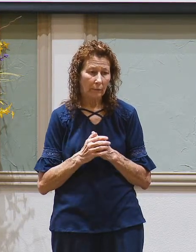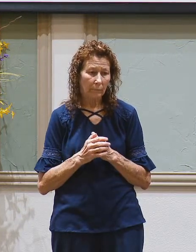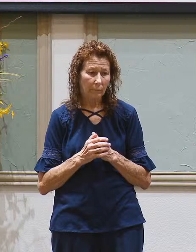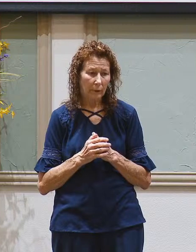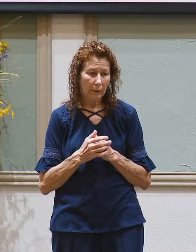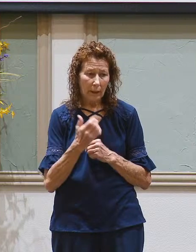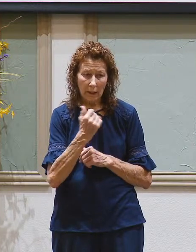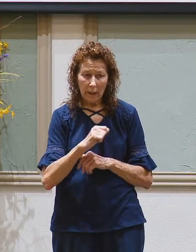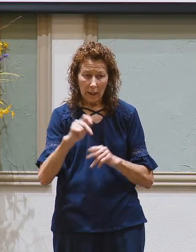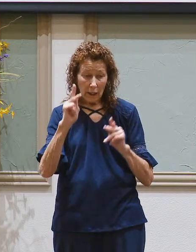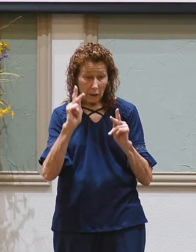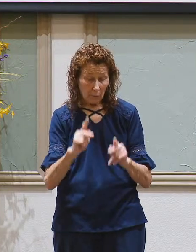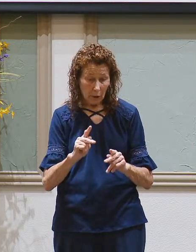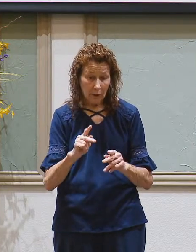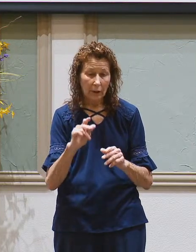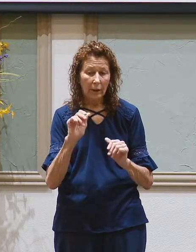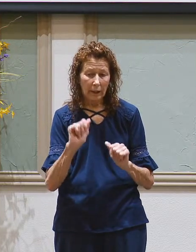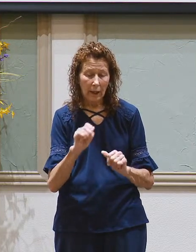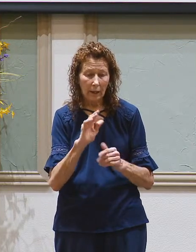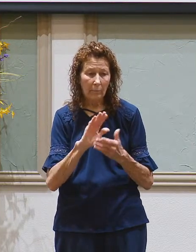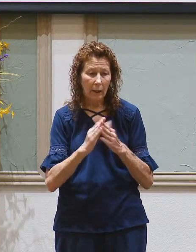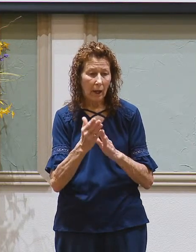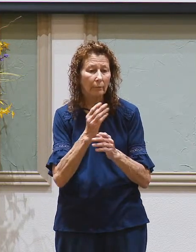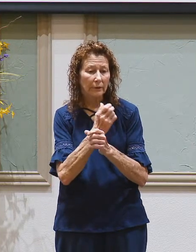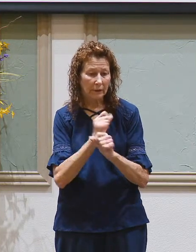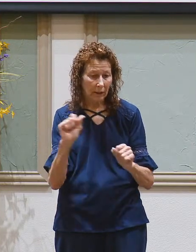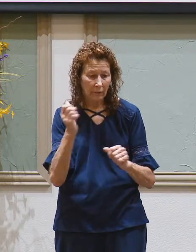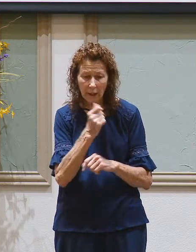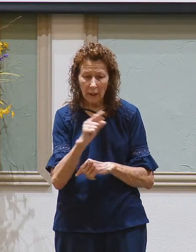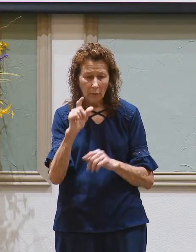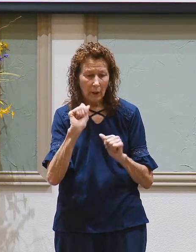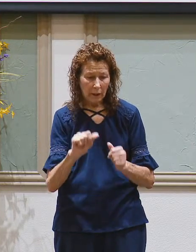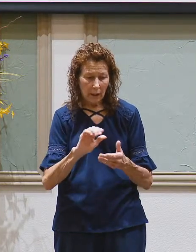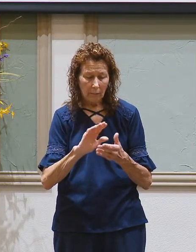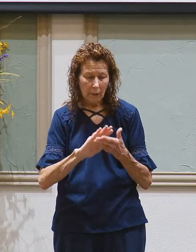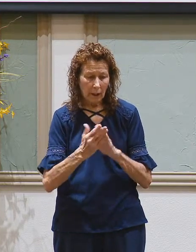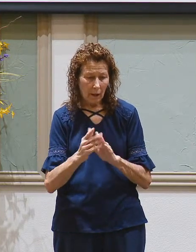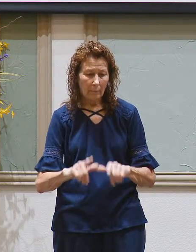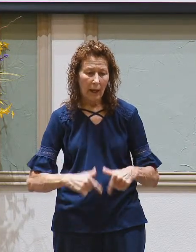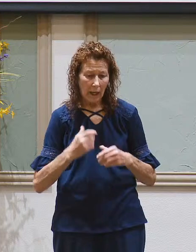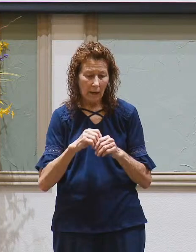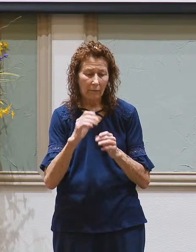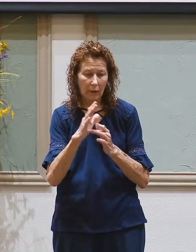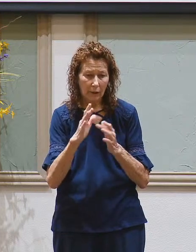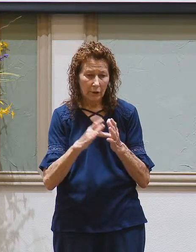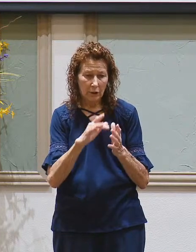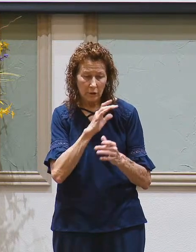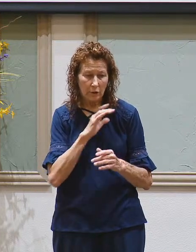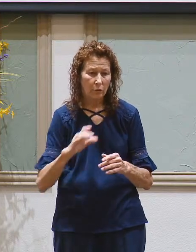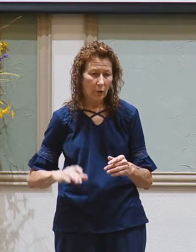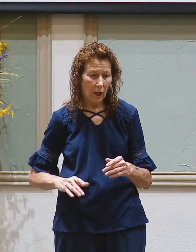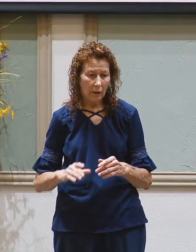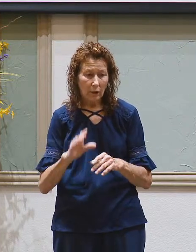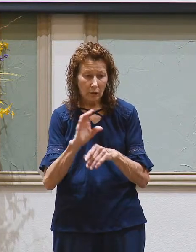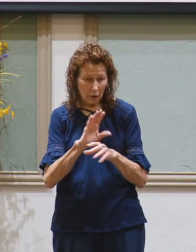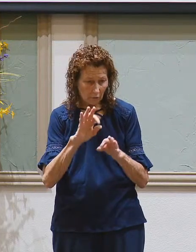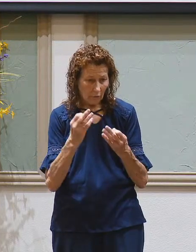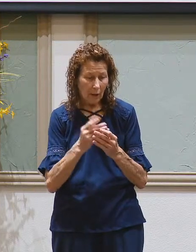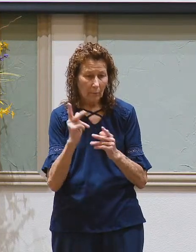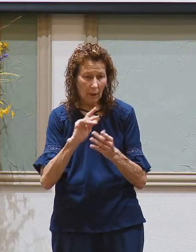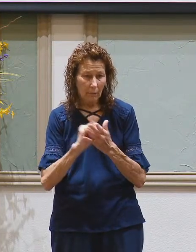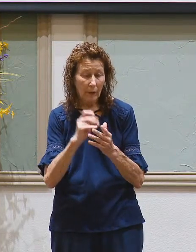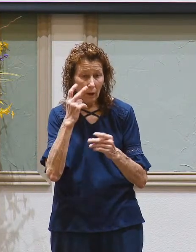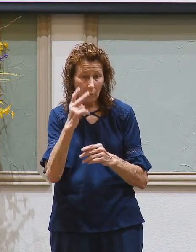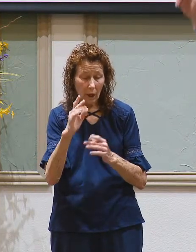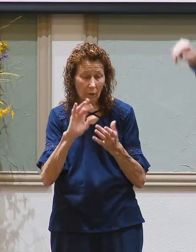any person is savable because anyone can be made alive in Christ Jesus and church family and those who might be